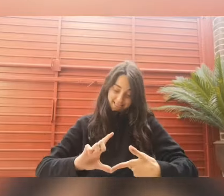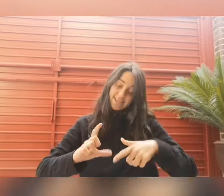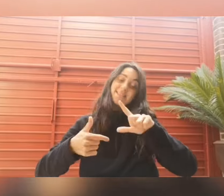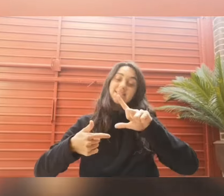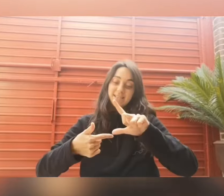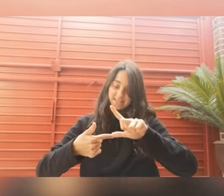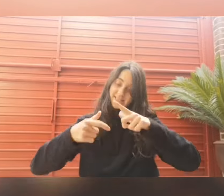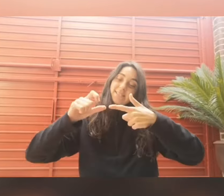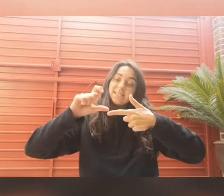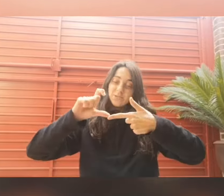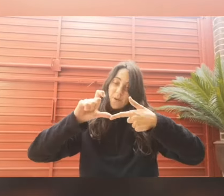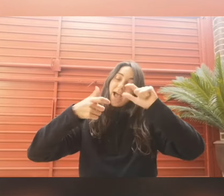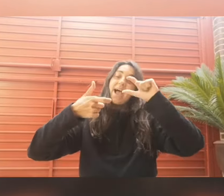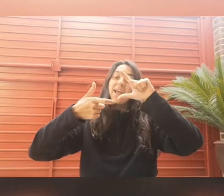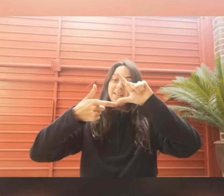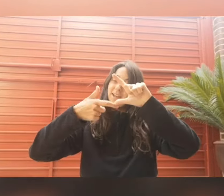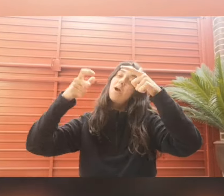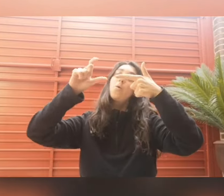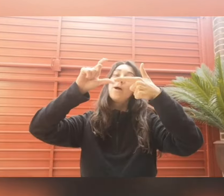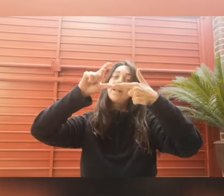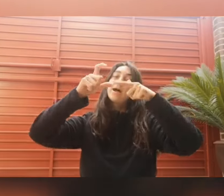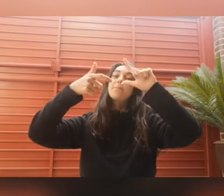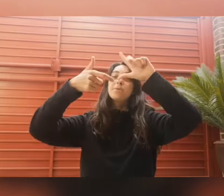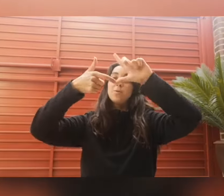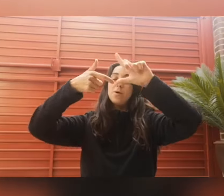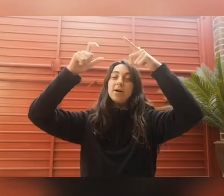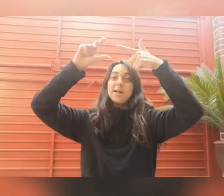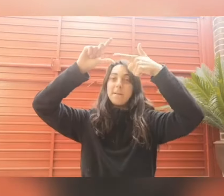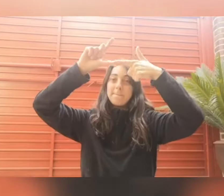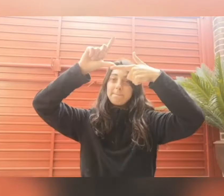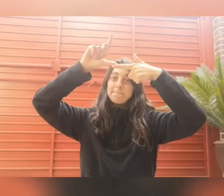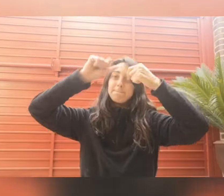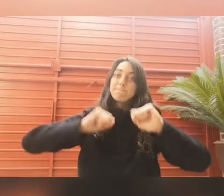Itsy Bitsy Spider climbed up the spout at Thane.